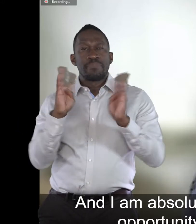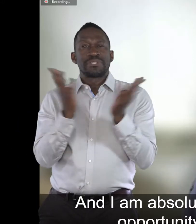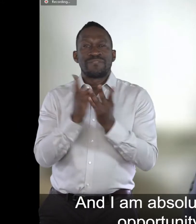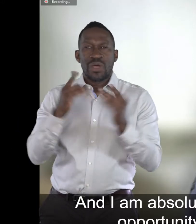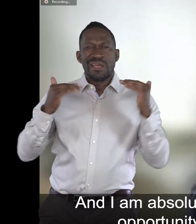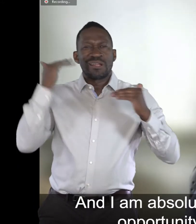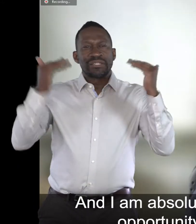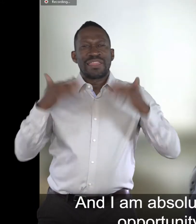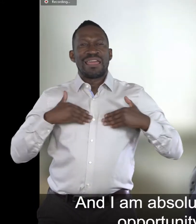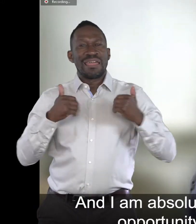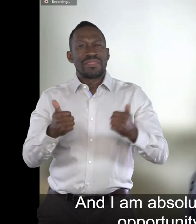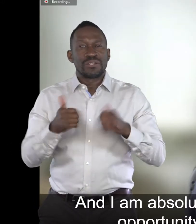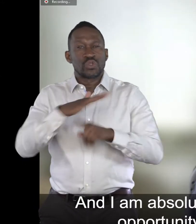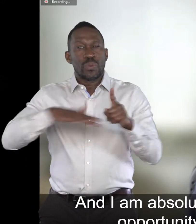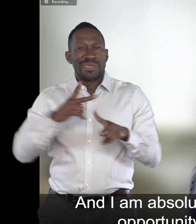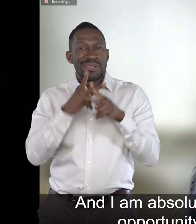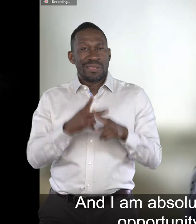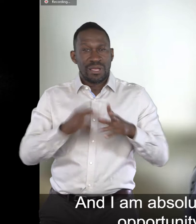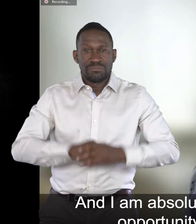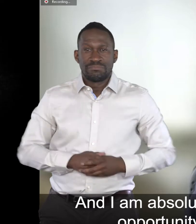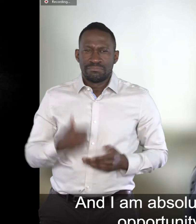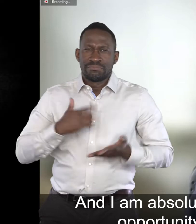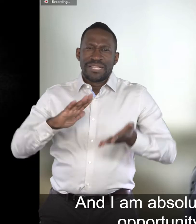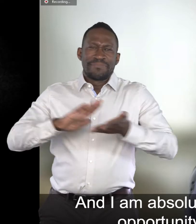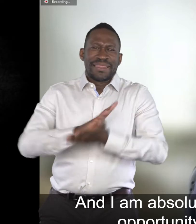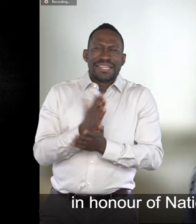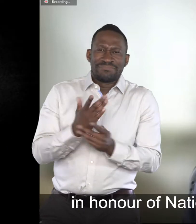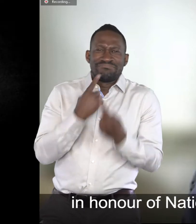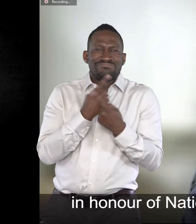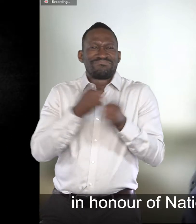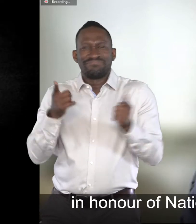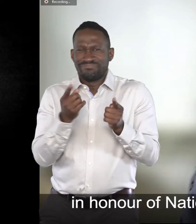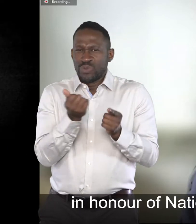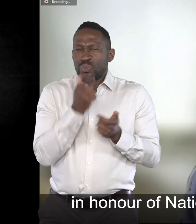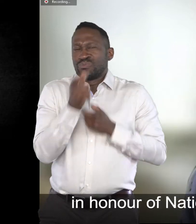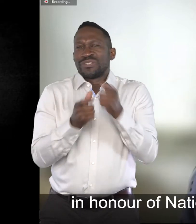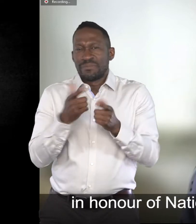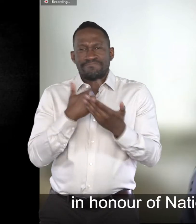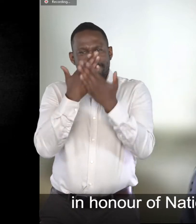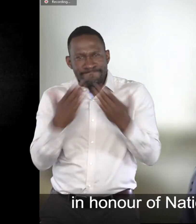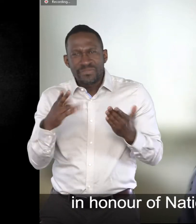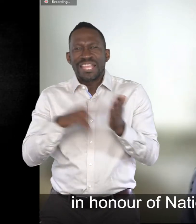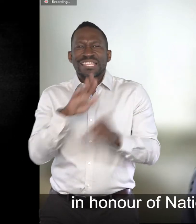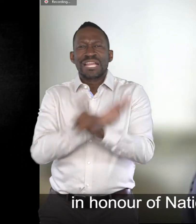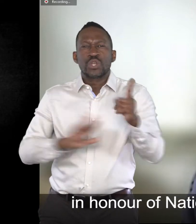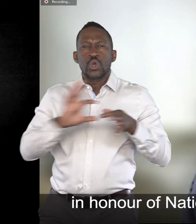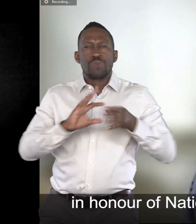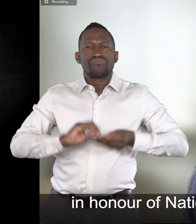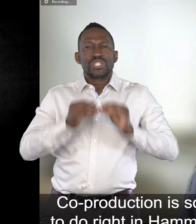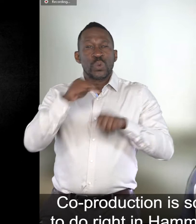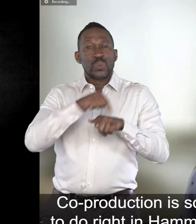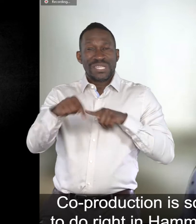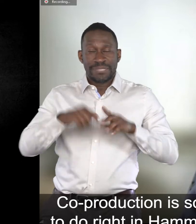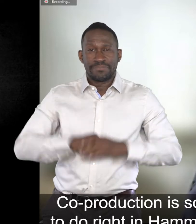absolutely delighted to have this opportunity to say a few words in honour of National Co-Production Week.